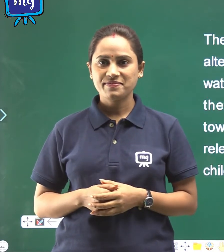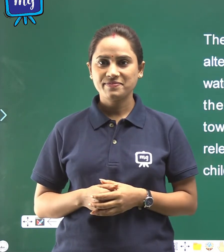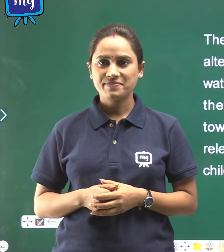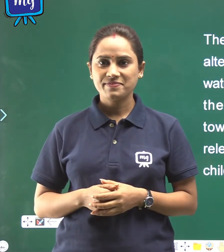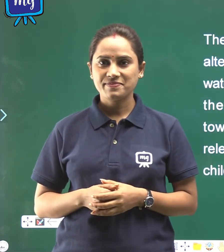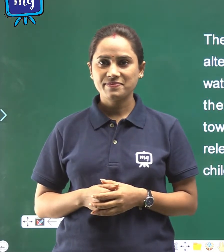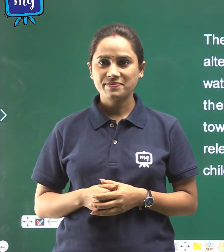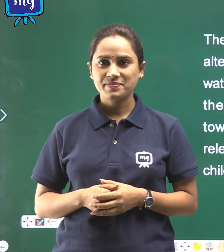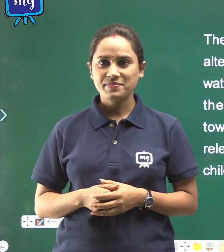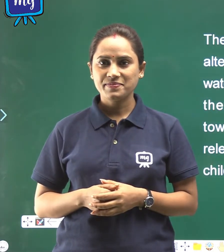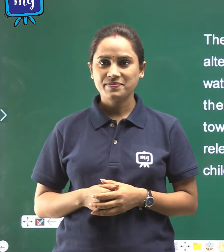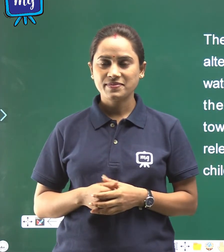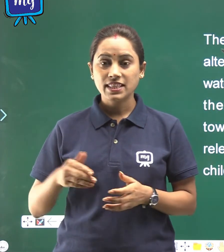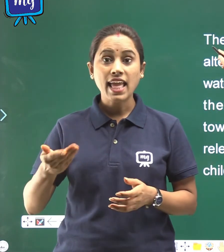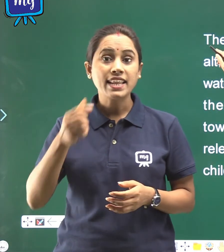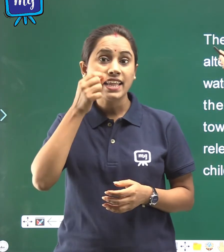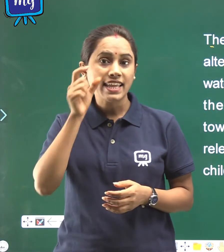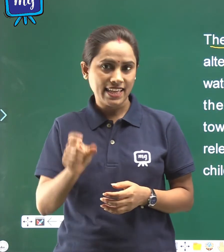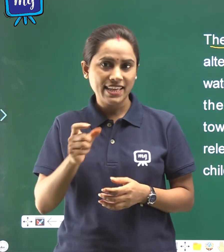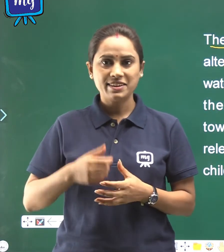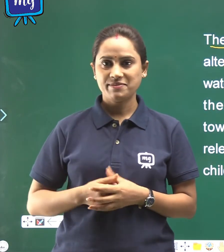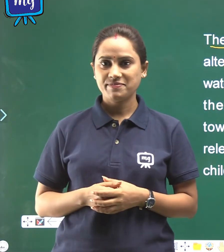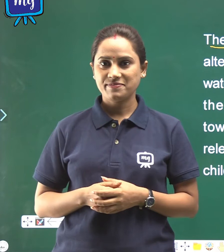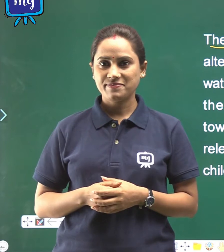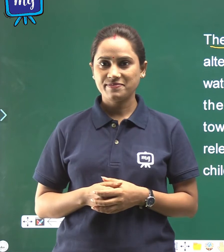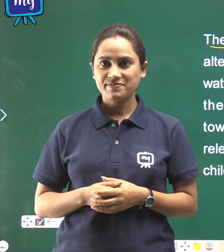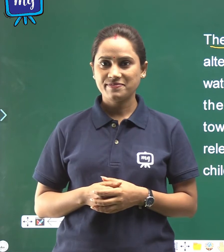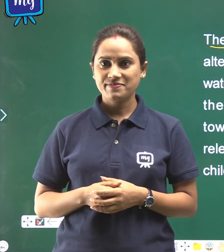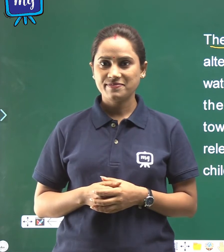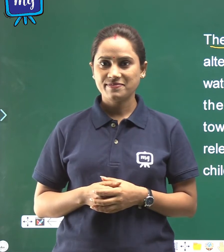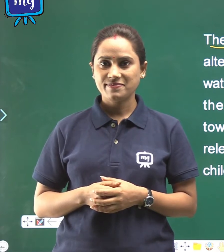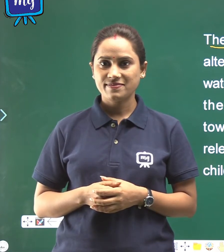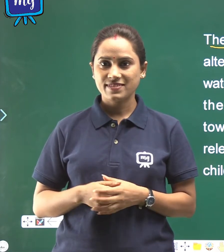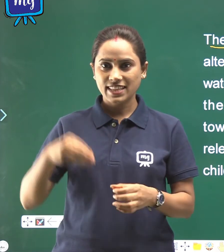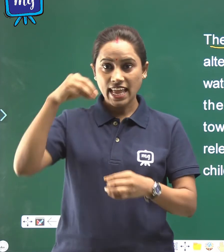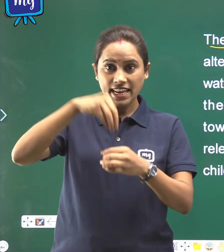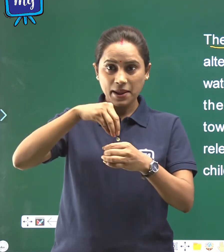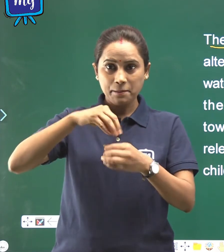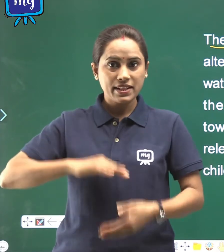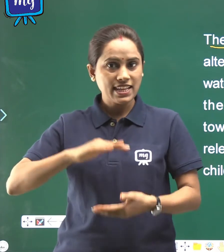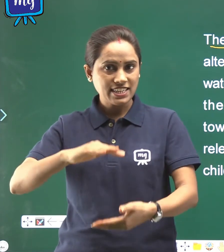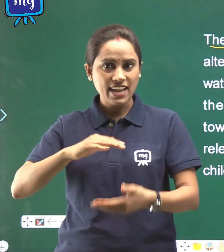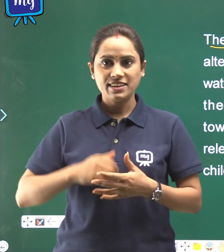Then, then he dipped the child